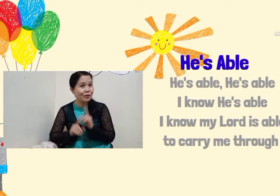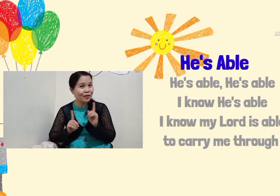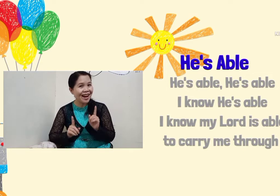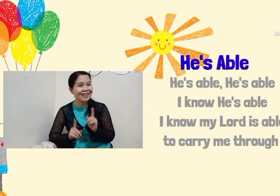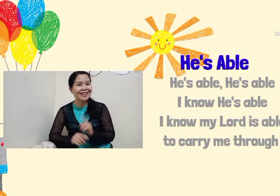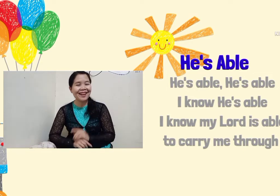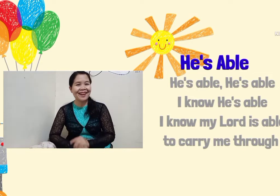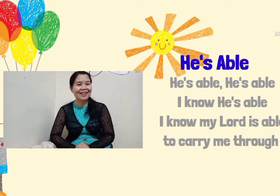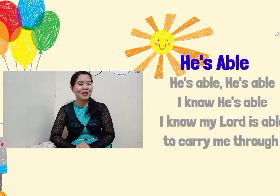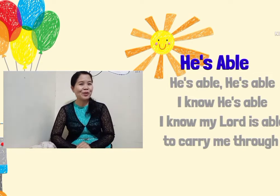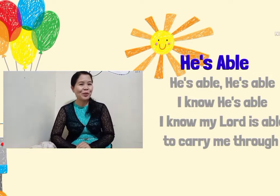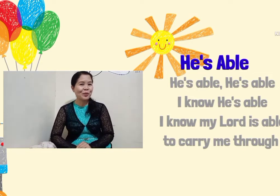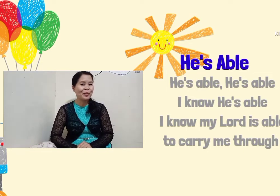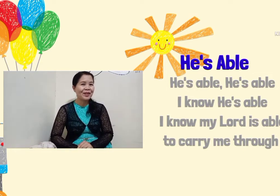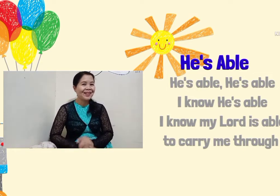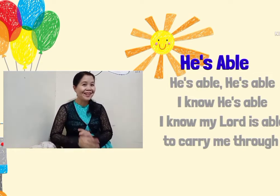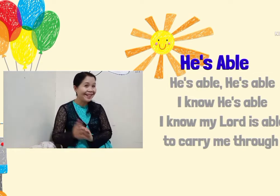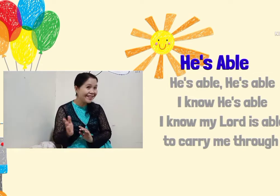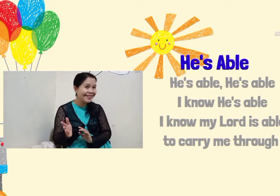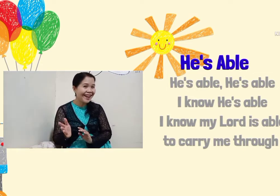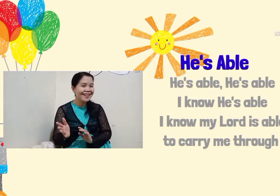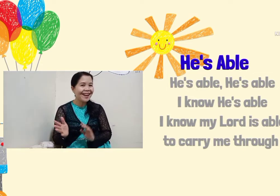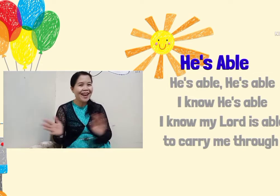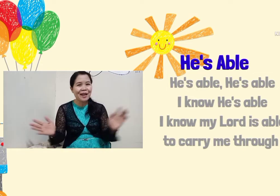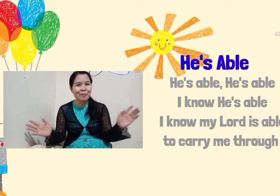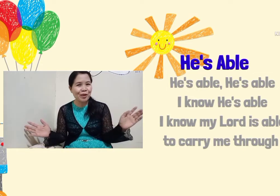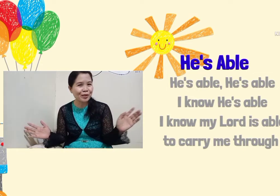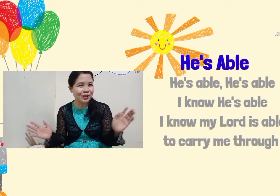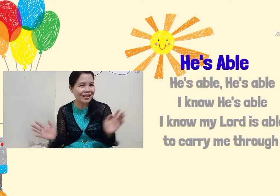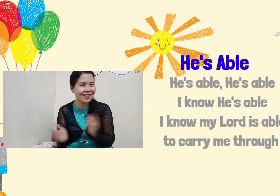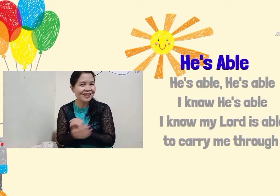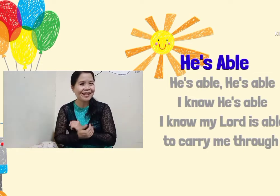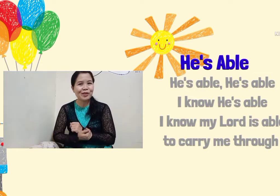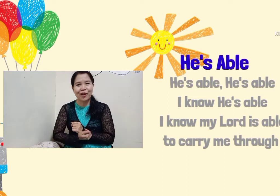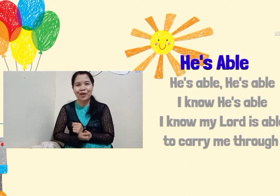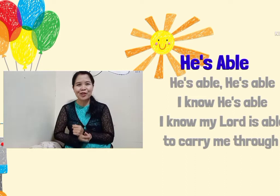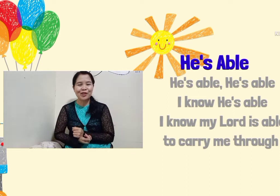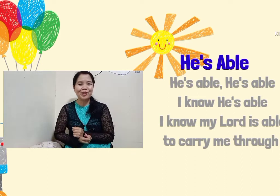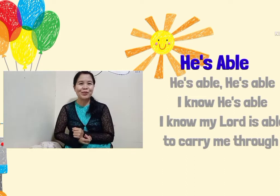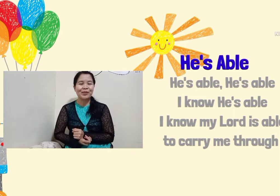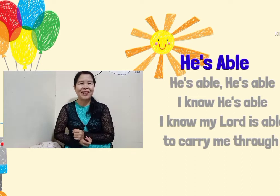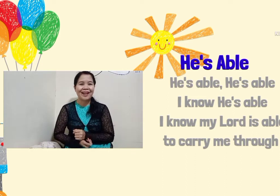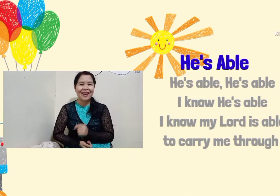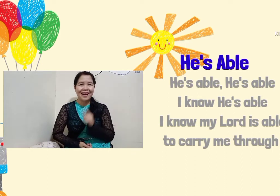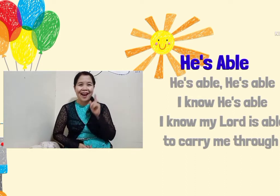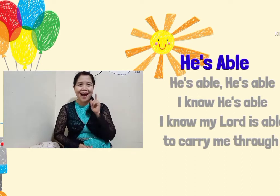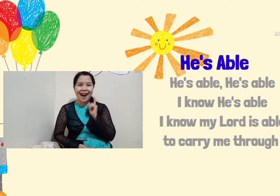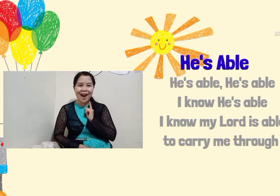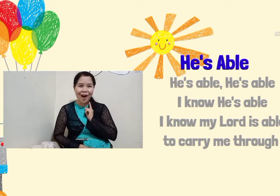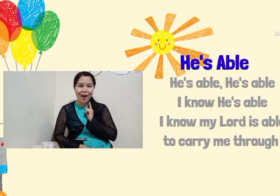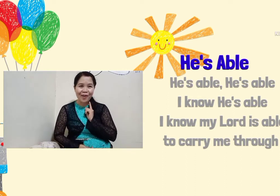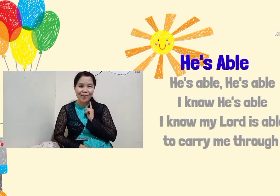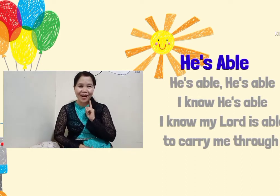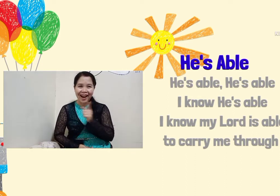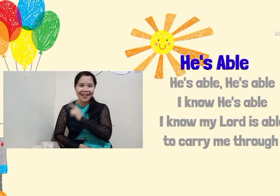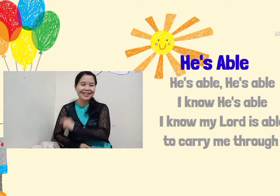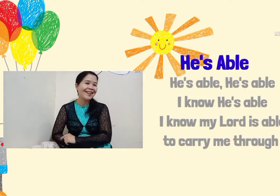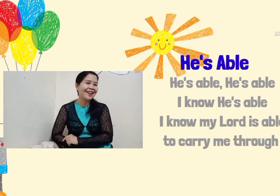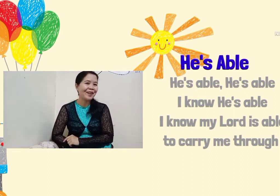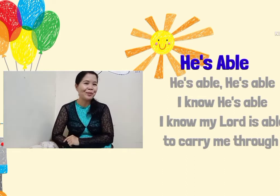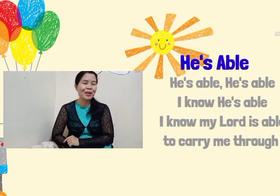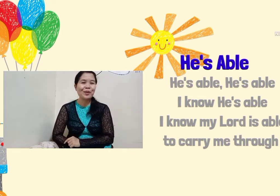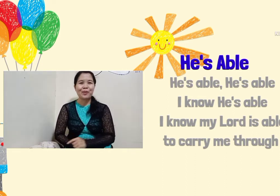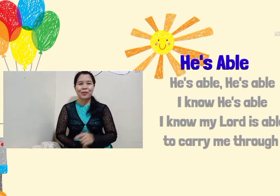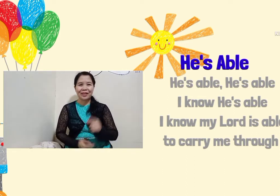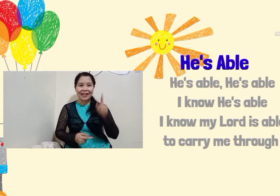song? If not yet, so listen and I'm going to teach this song to you. Alright,